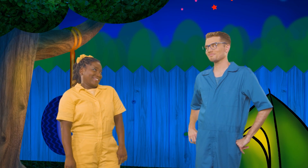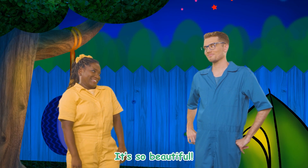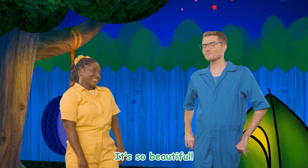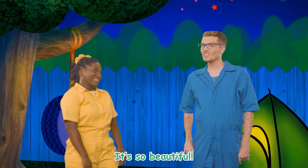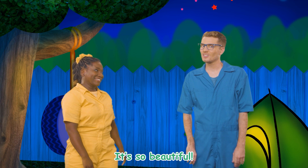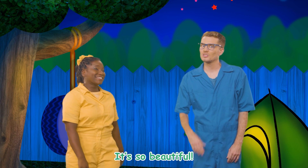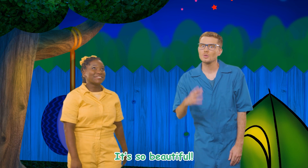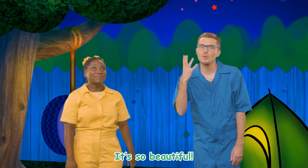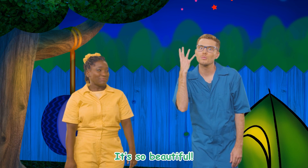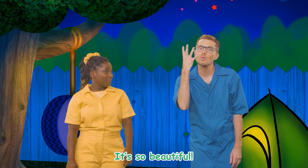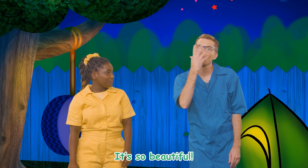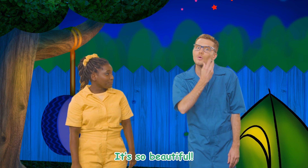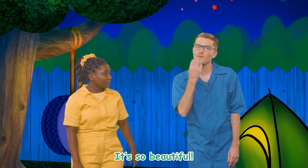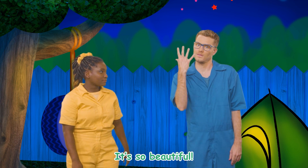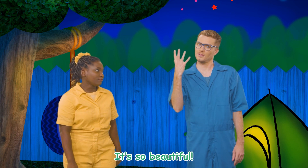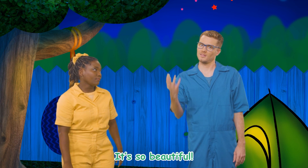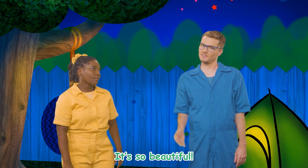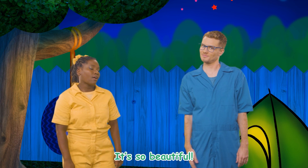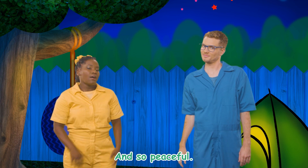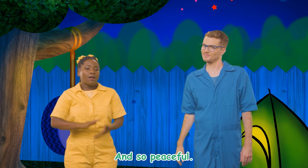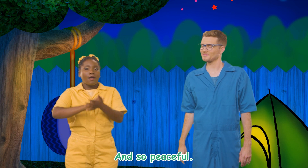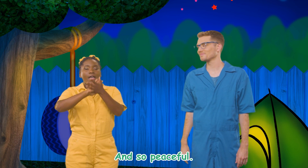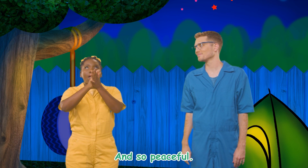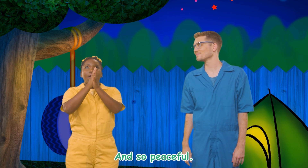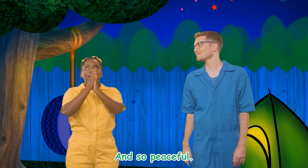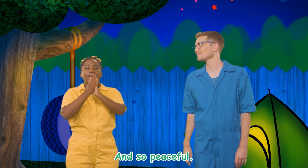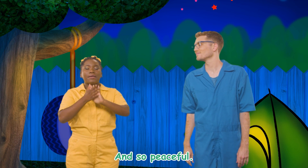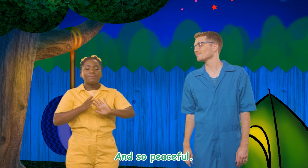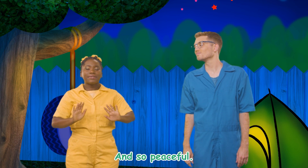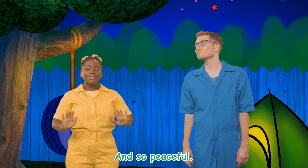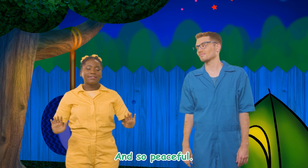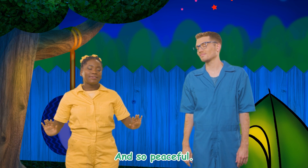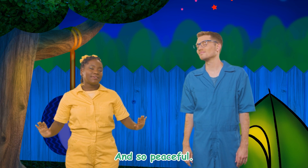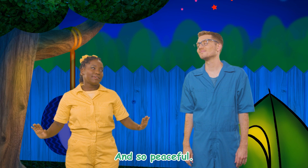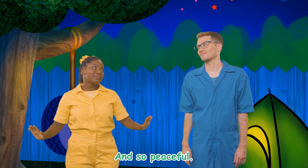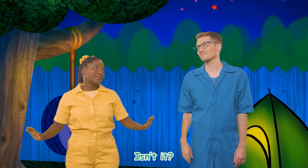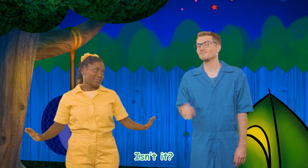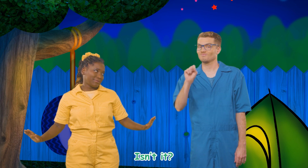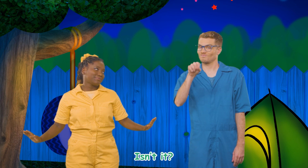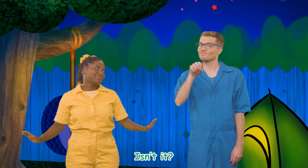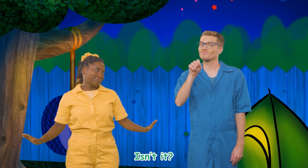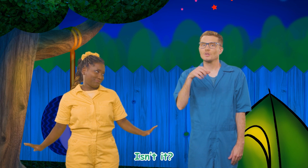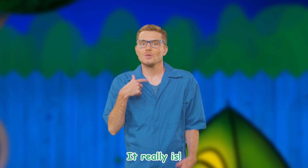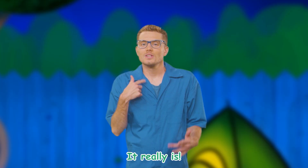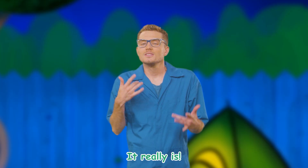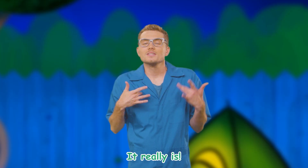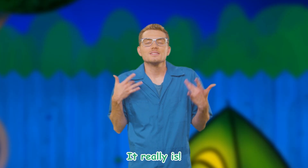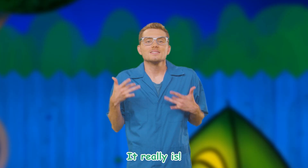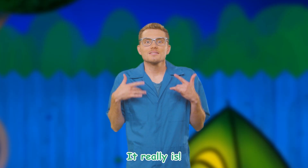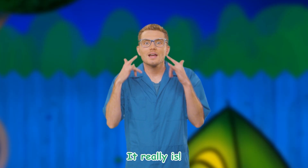It's so beautiful Oh, and so peaceful Isn't it? It really is